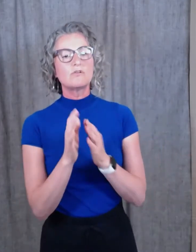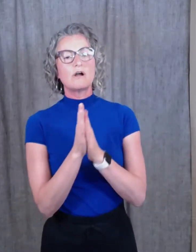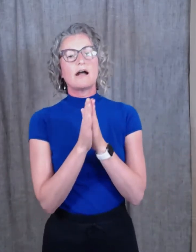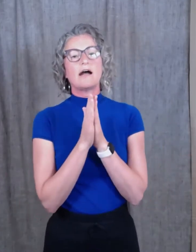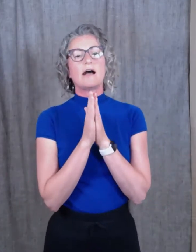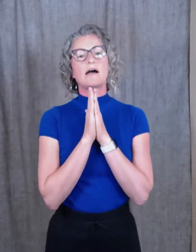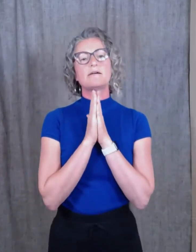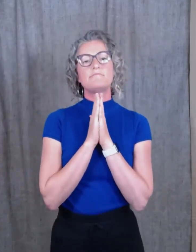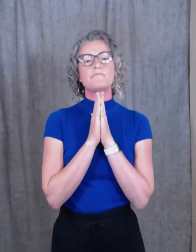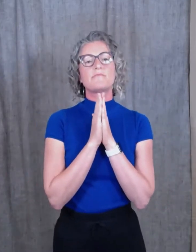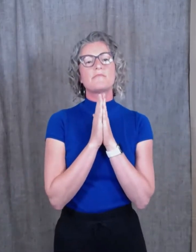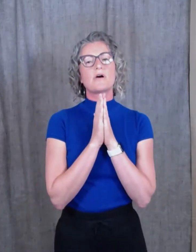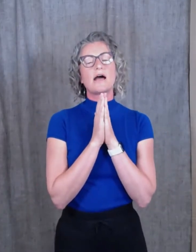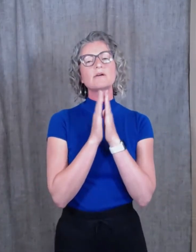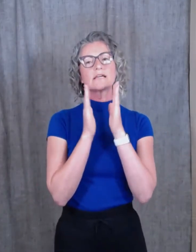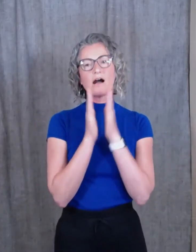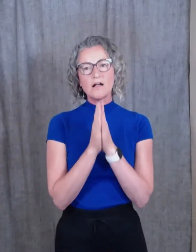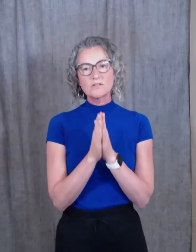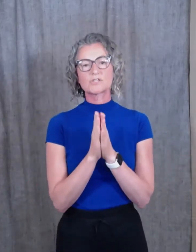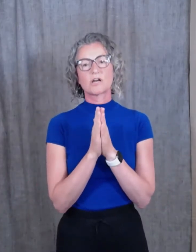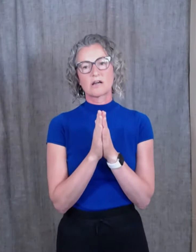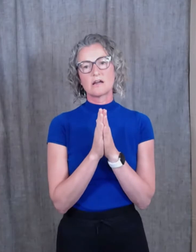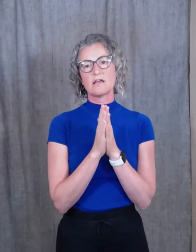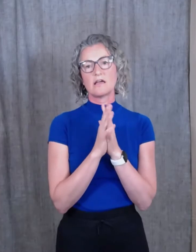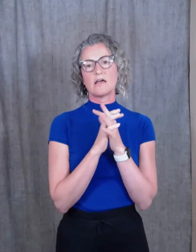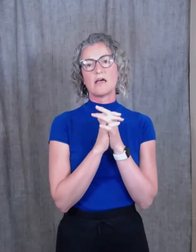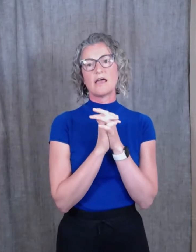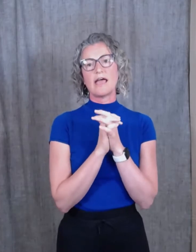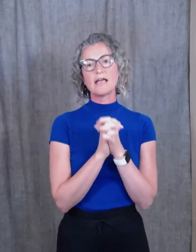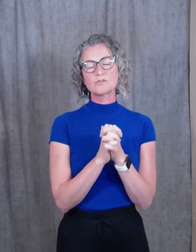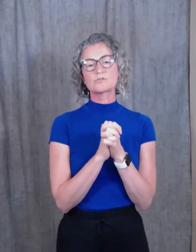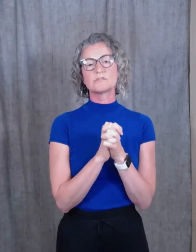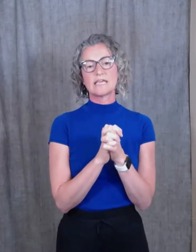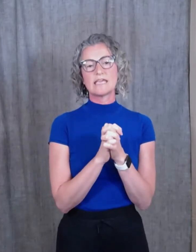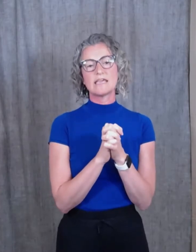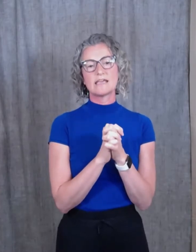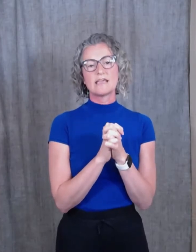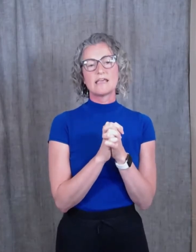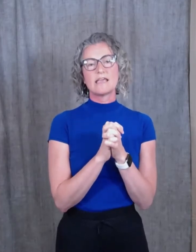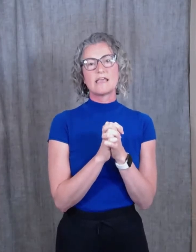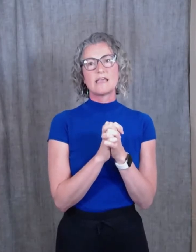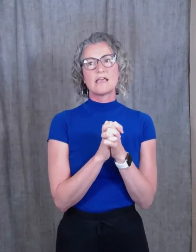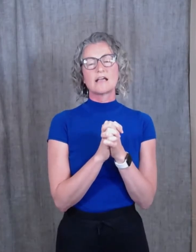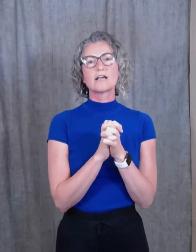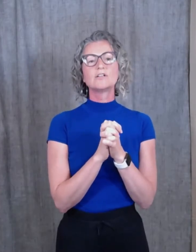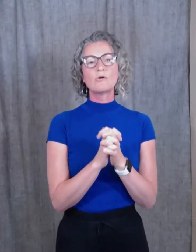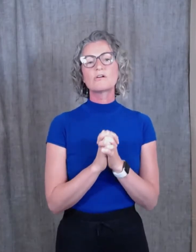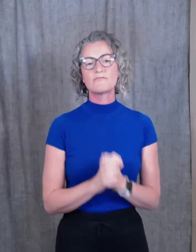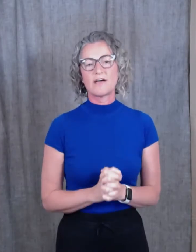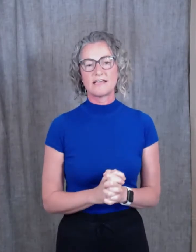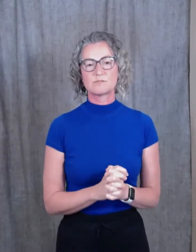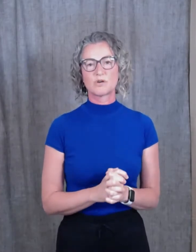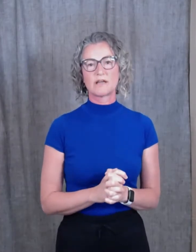our culture actually glorifies burnout.